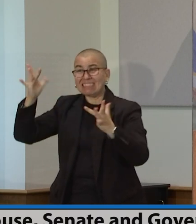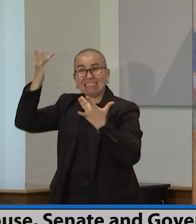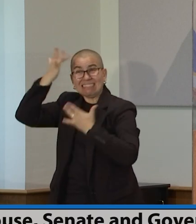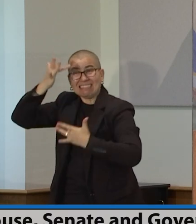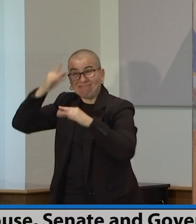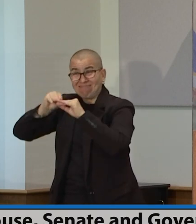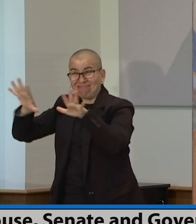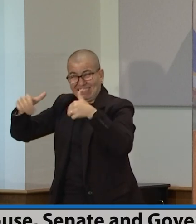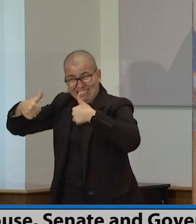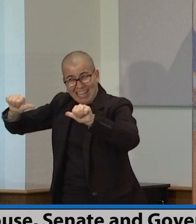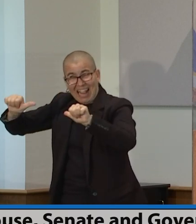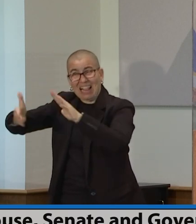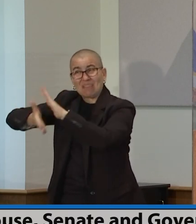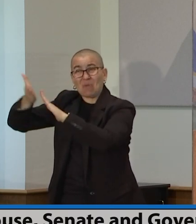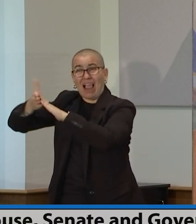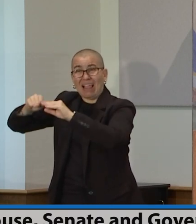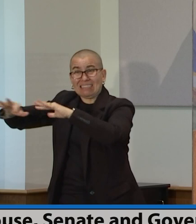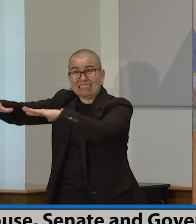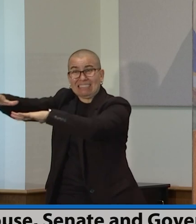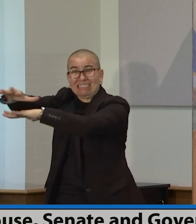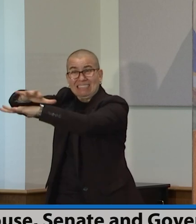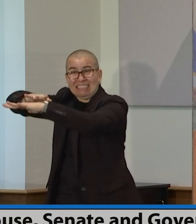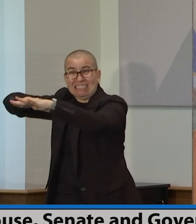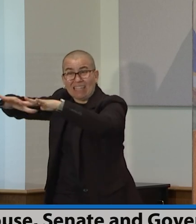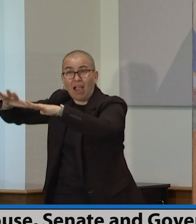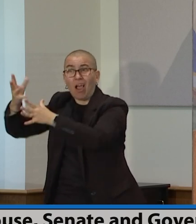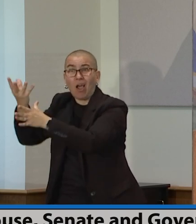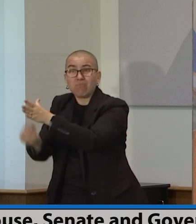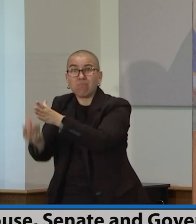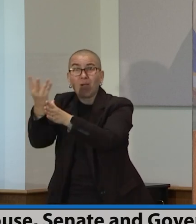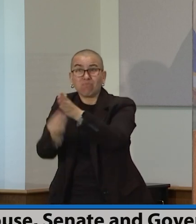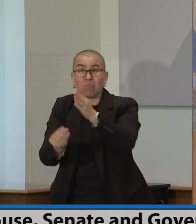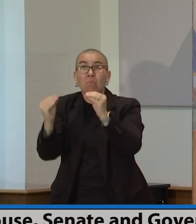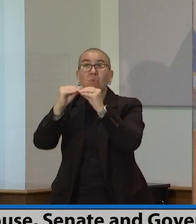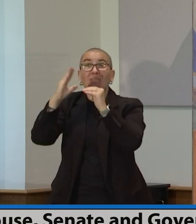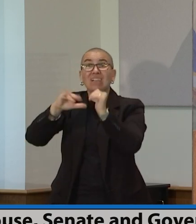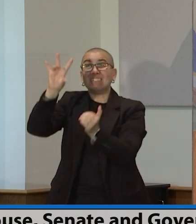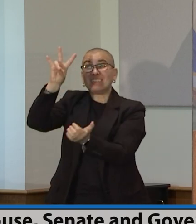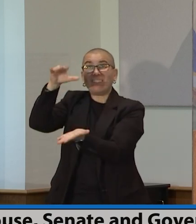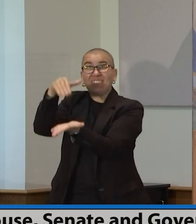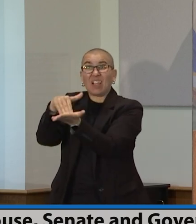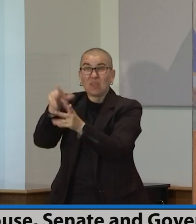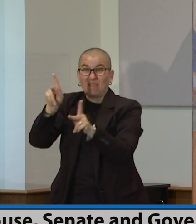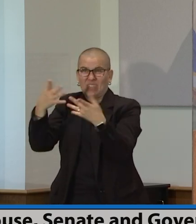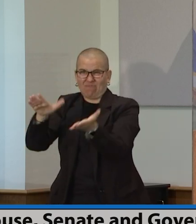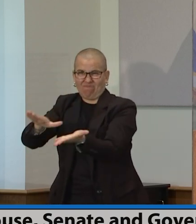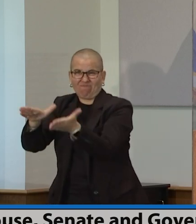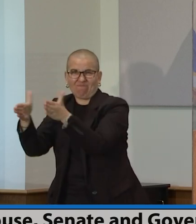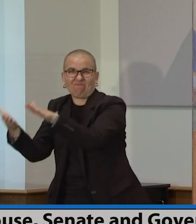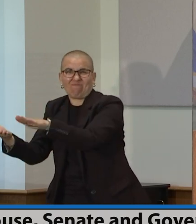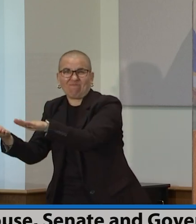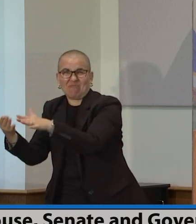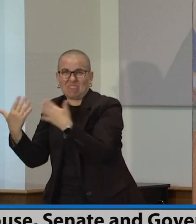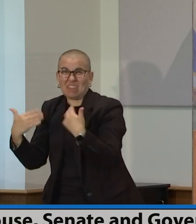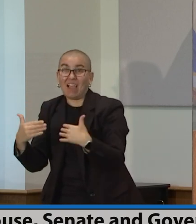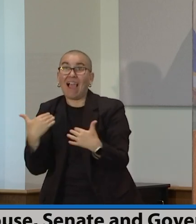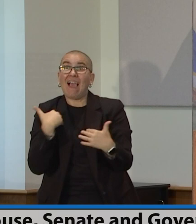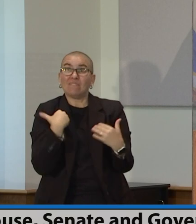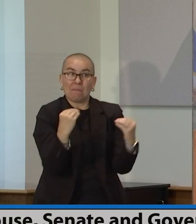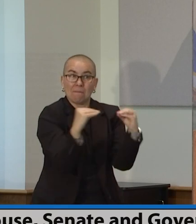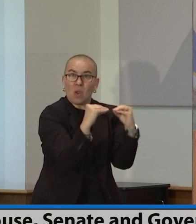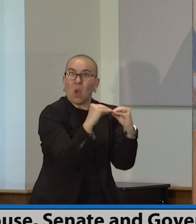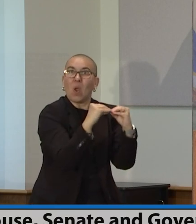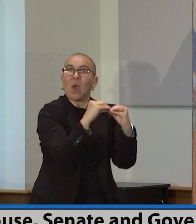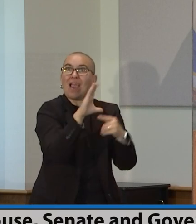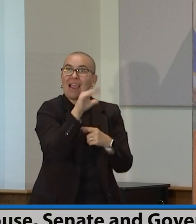,000 of our neighbors, that sickened hundreds of thousands, and now that battle is being won, being won with the vaccine. It's being